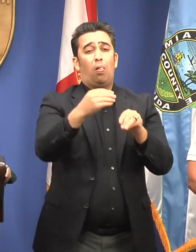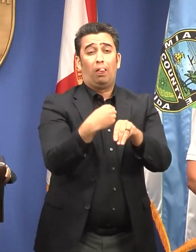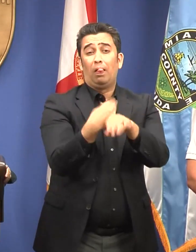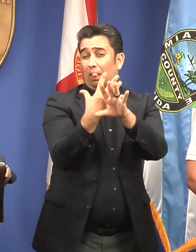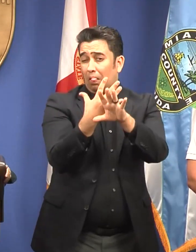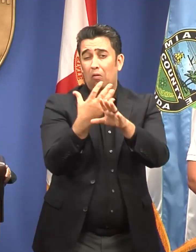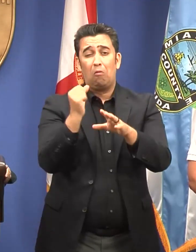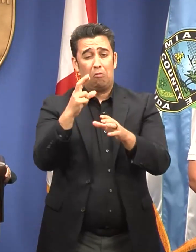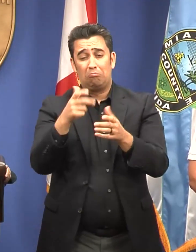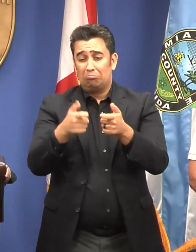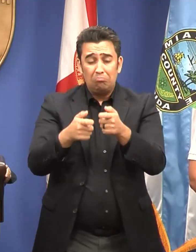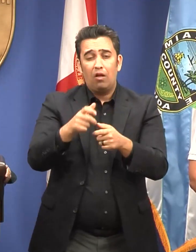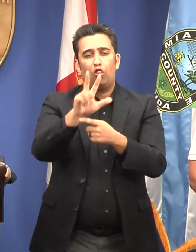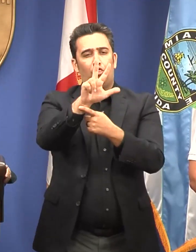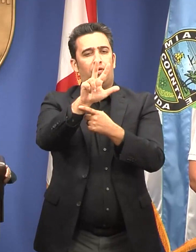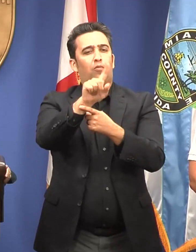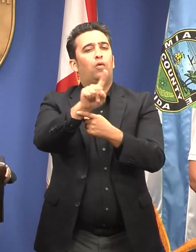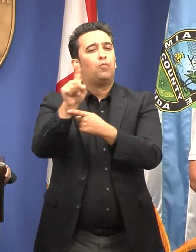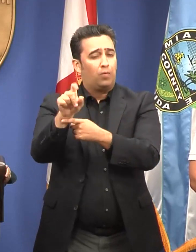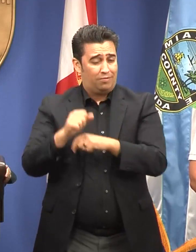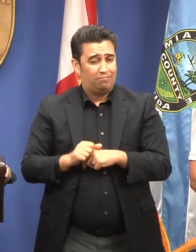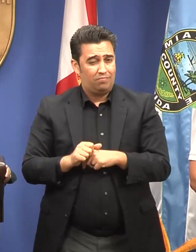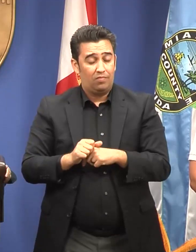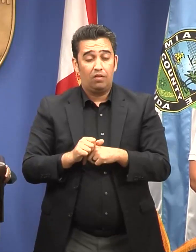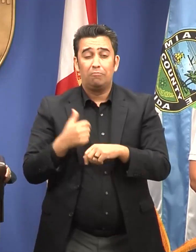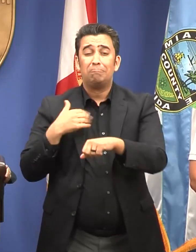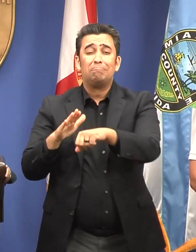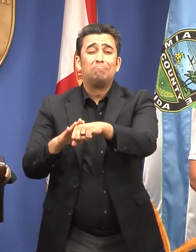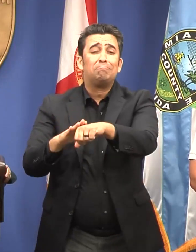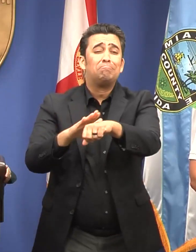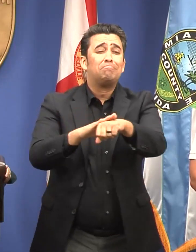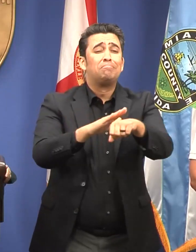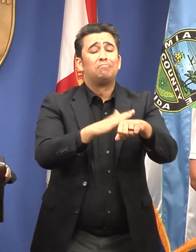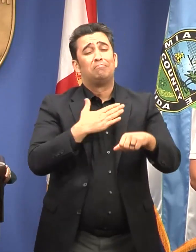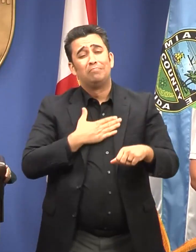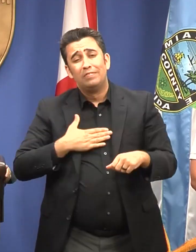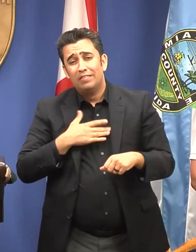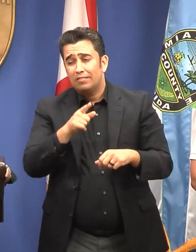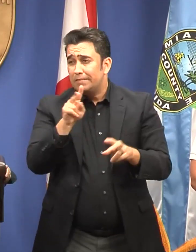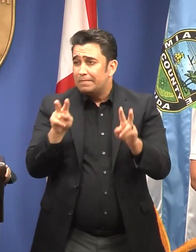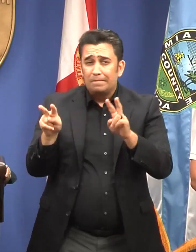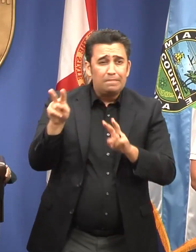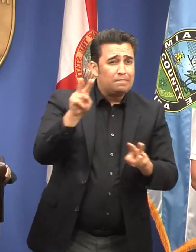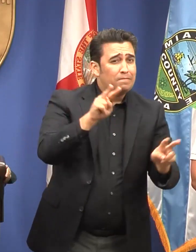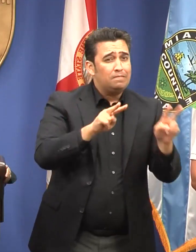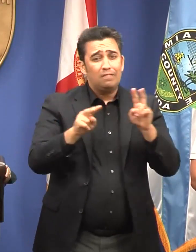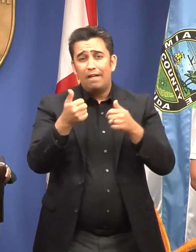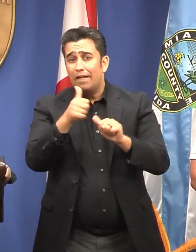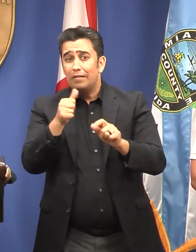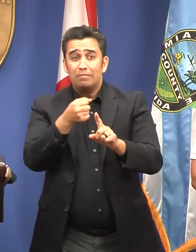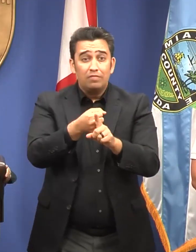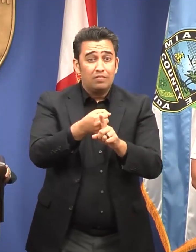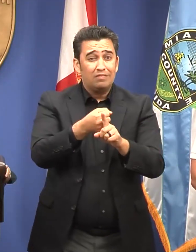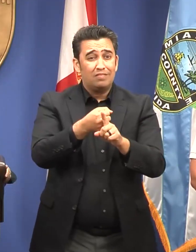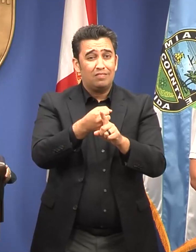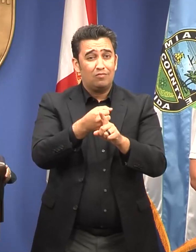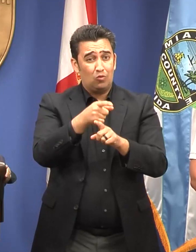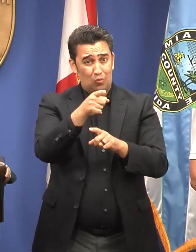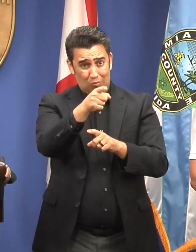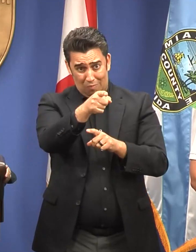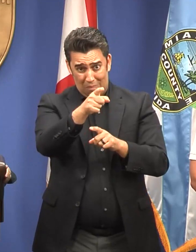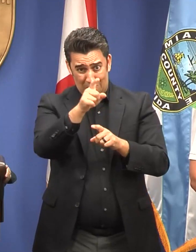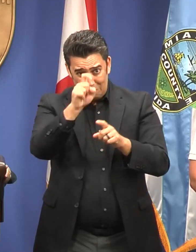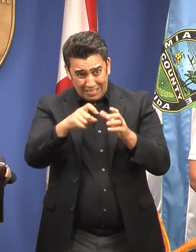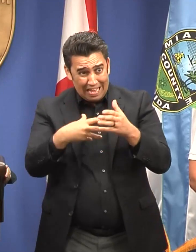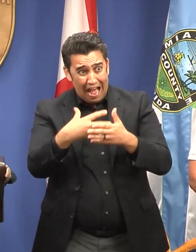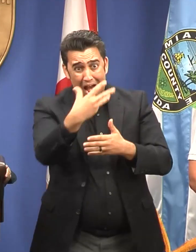We continue to urge residents, be vigilant, monitor for impacts of the storm. If you do not need to drive, please do not